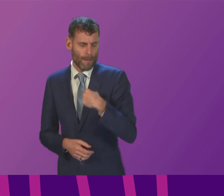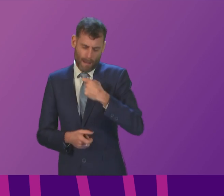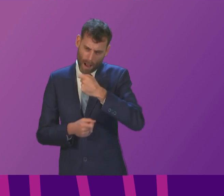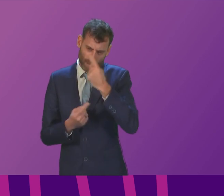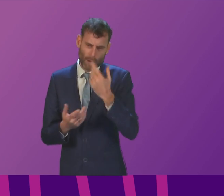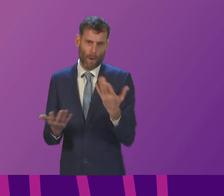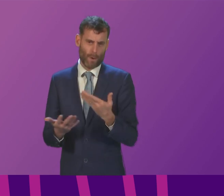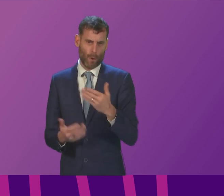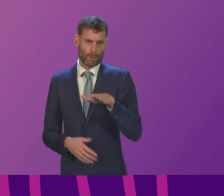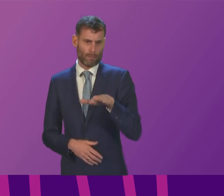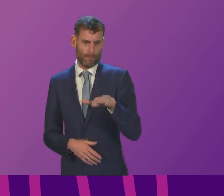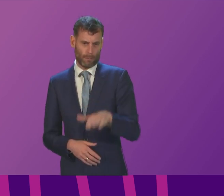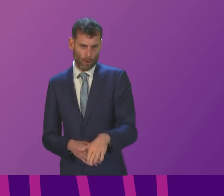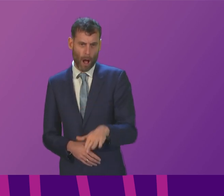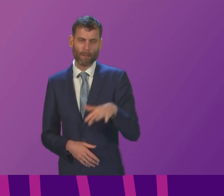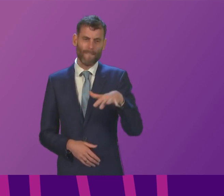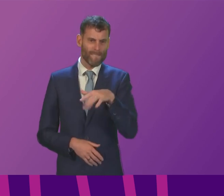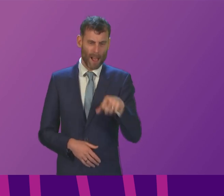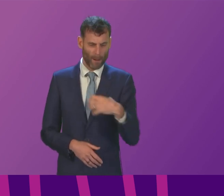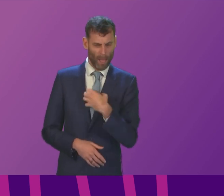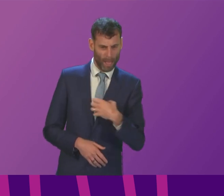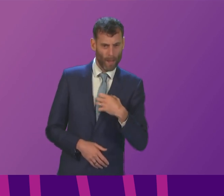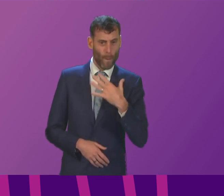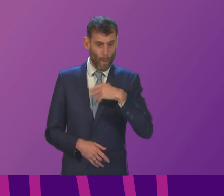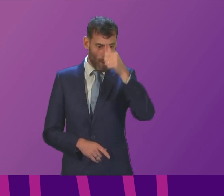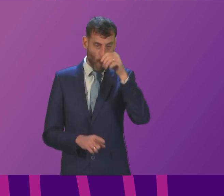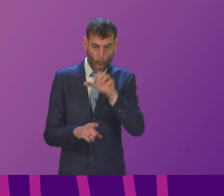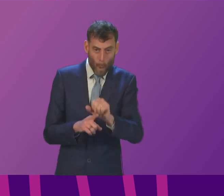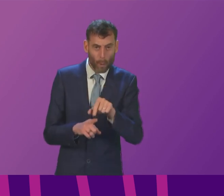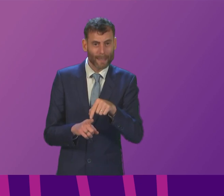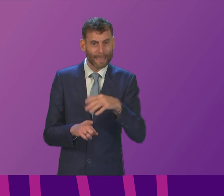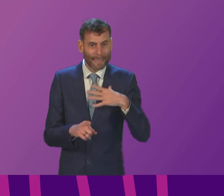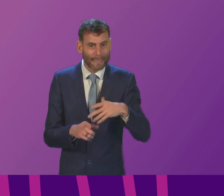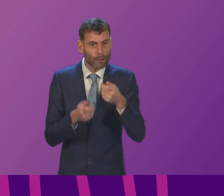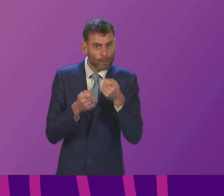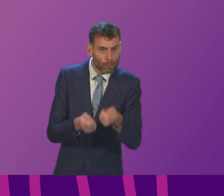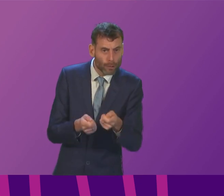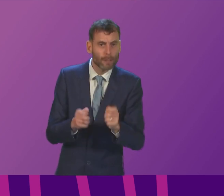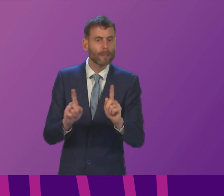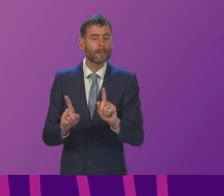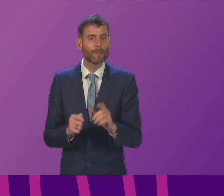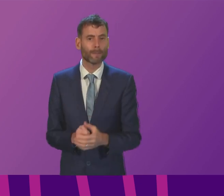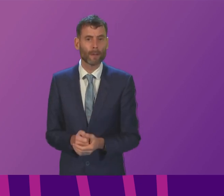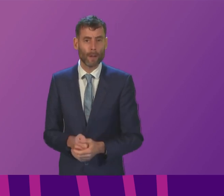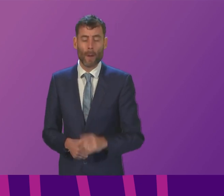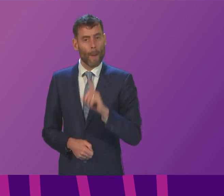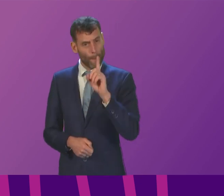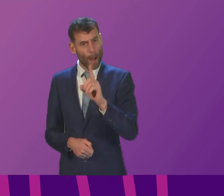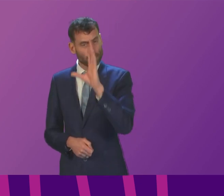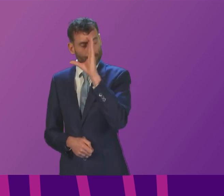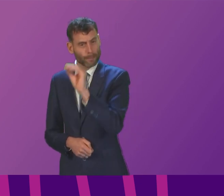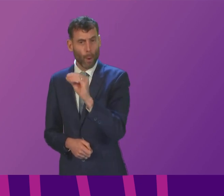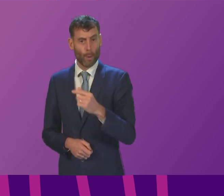anxiety that will have been caused by that length of time waiting for appropriate intervention more generally of course we are investing heavily